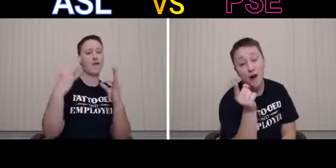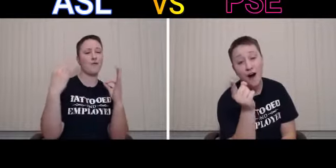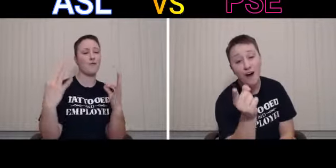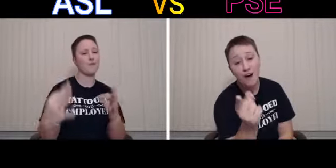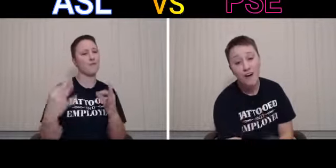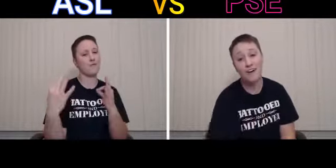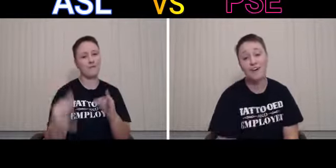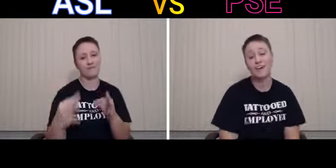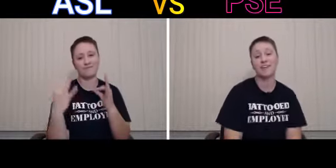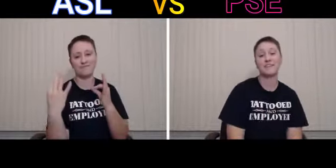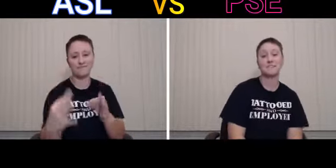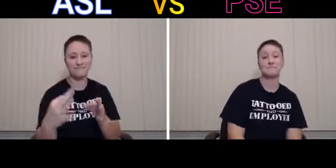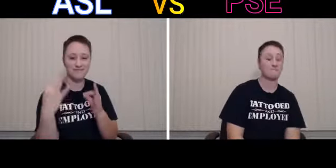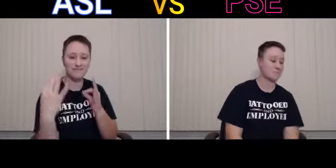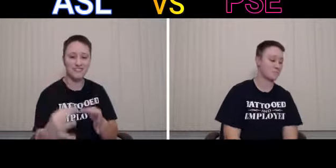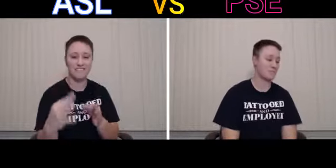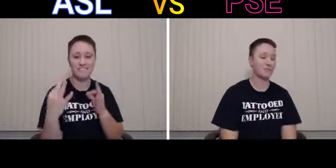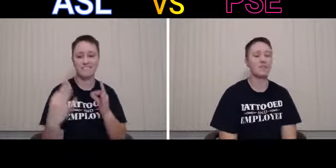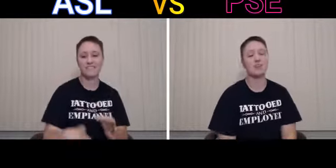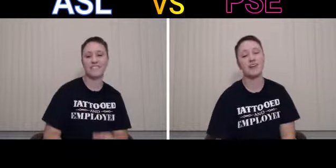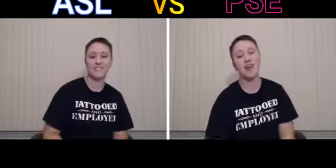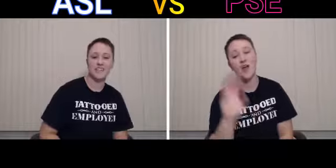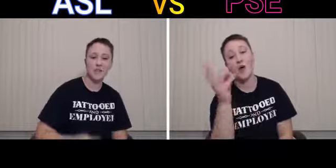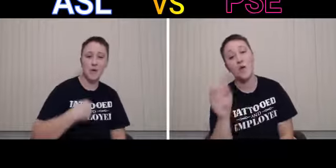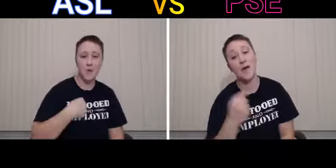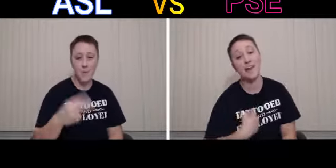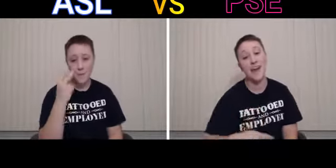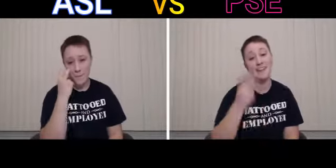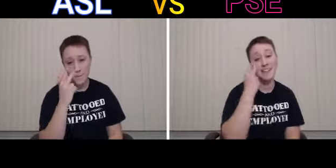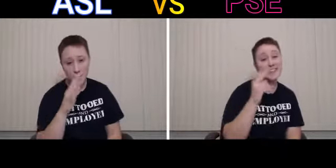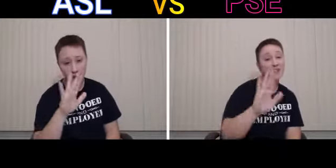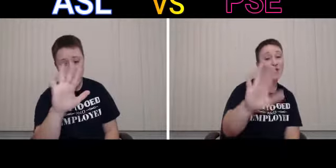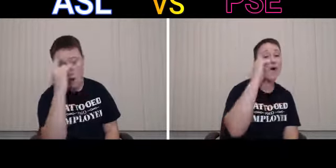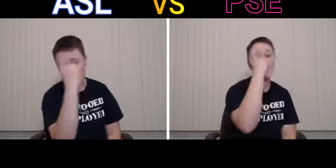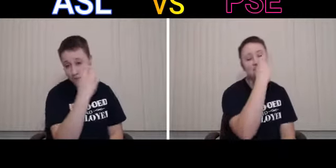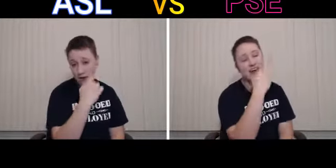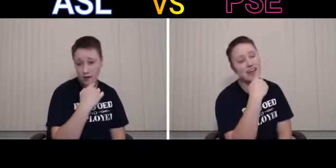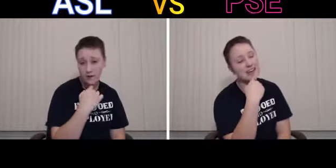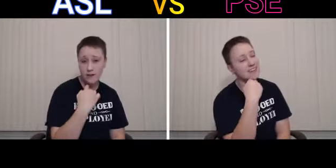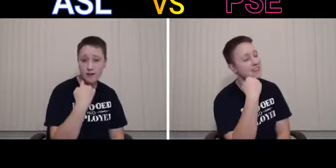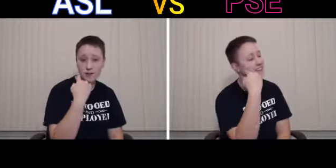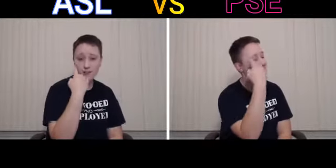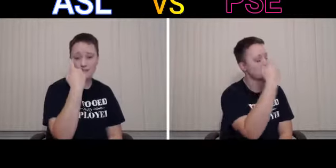are When I see your face